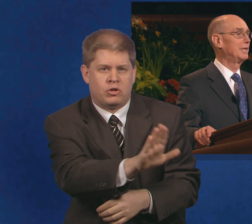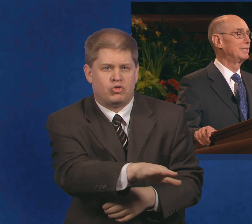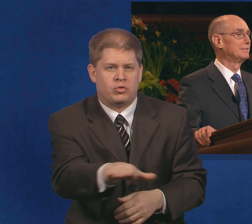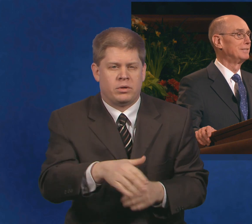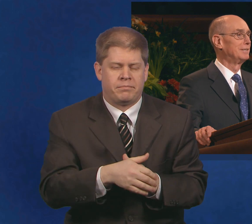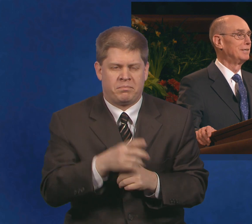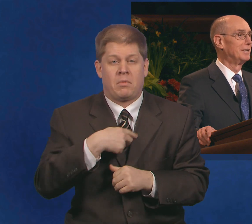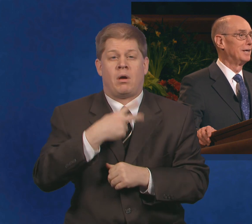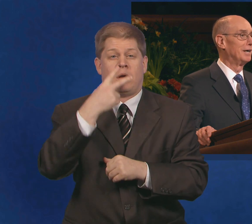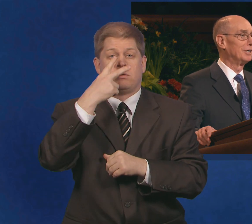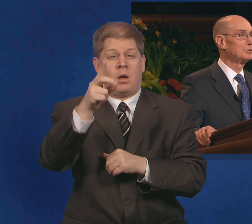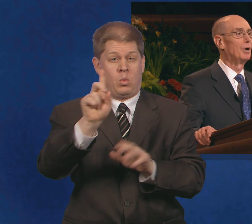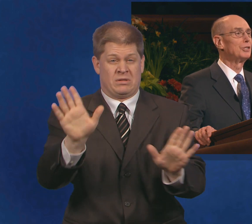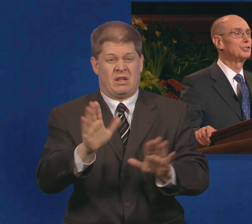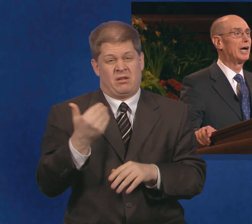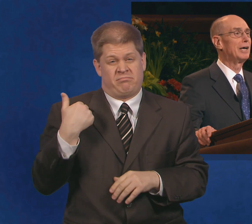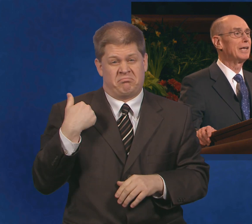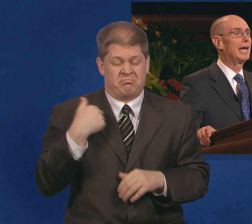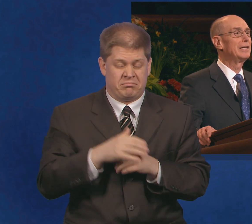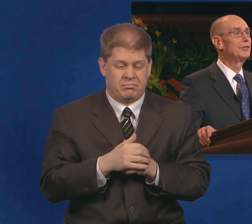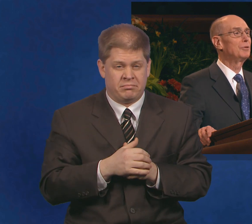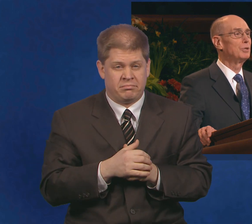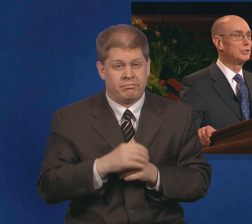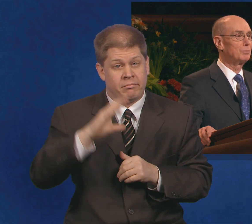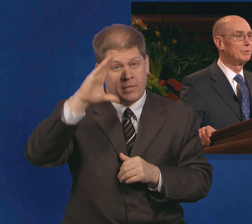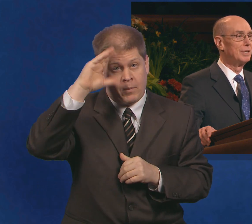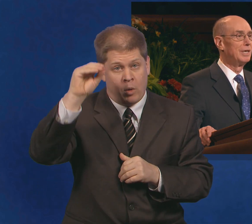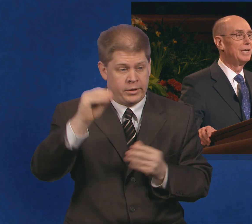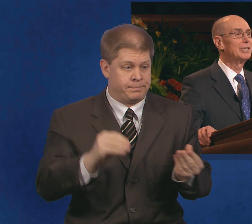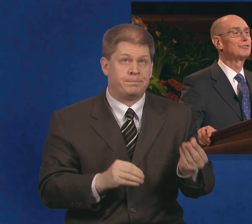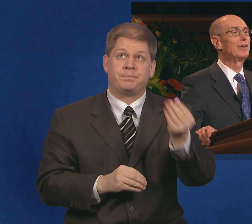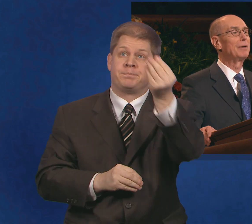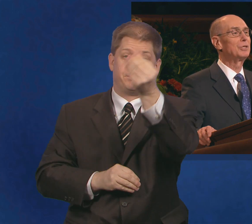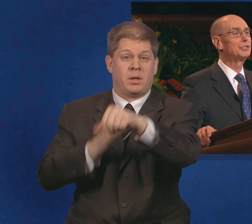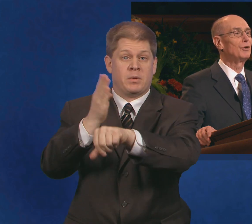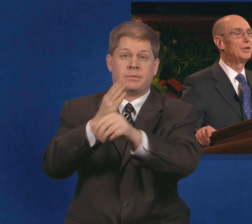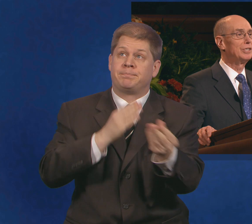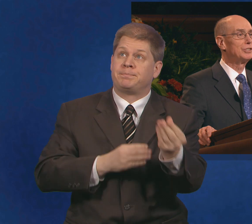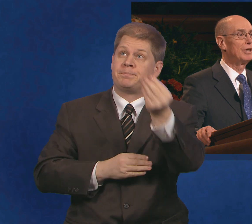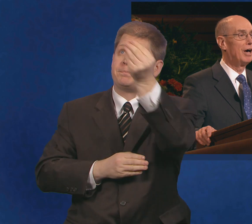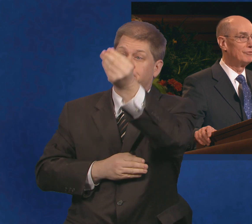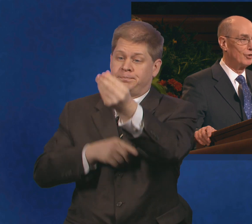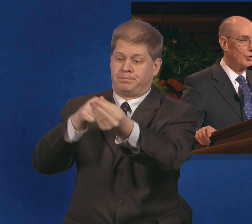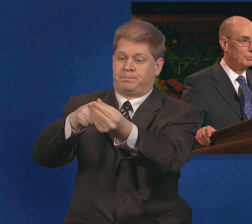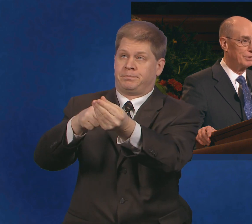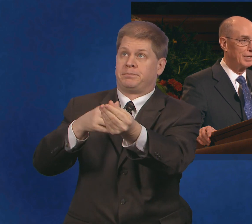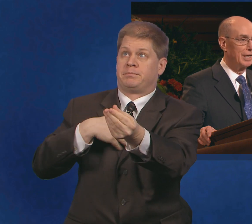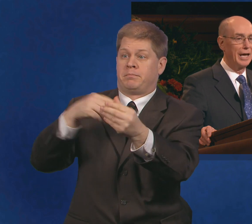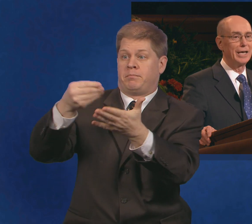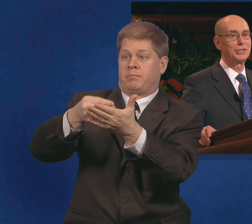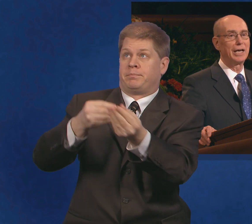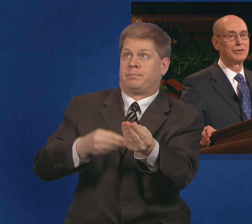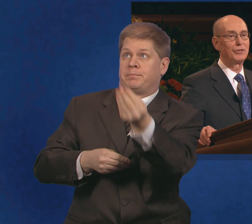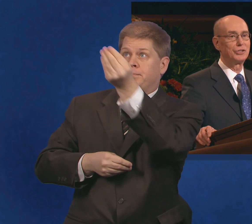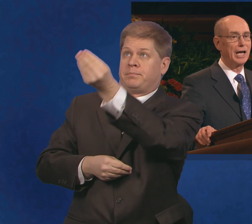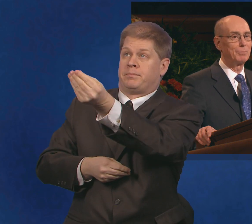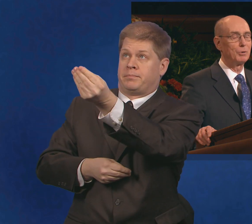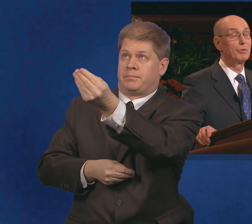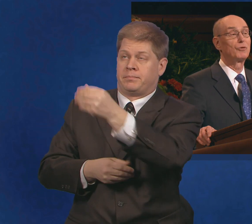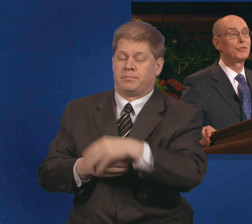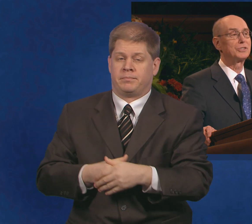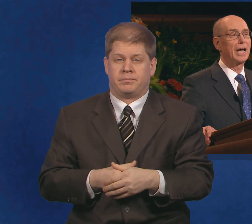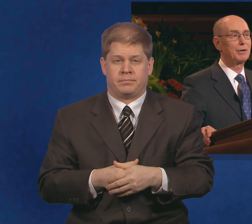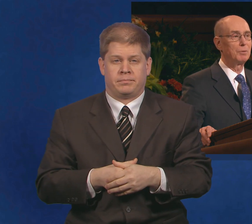one Sunday. A small child handed the bishop his family's donation envelope as he entered the